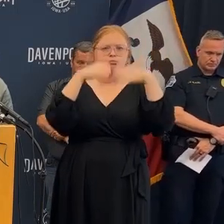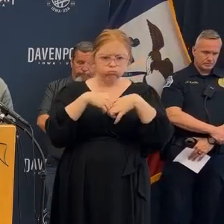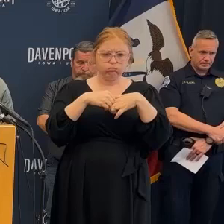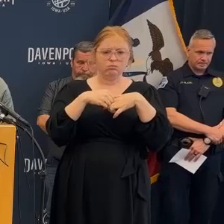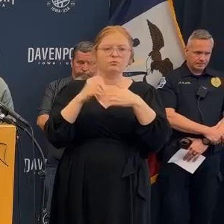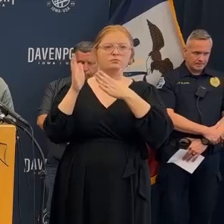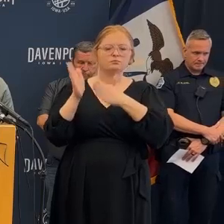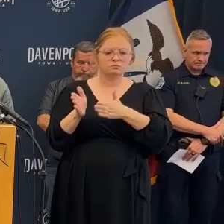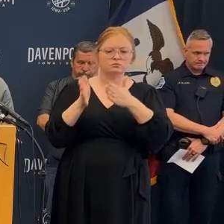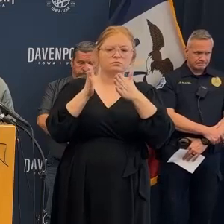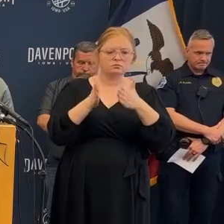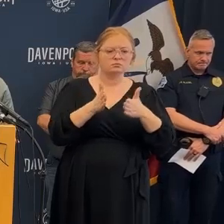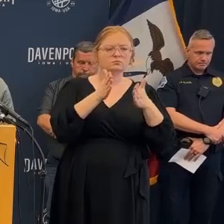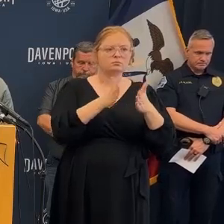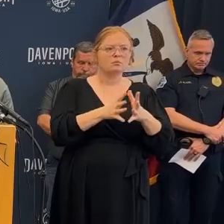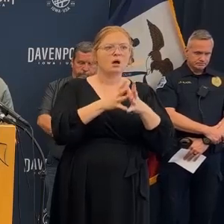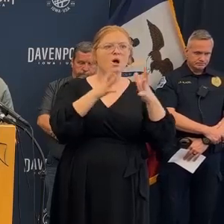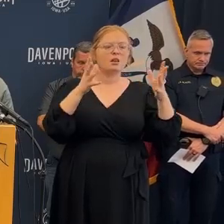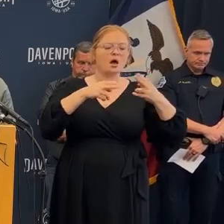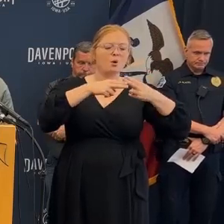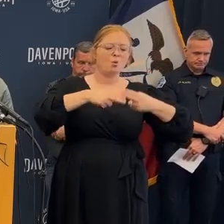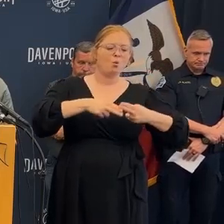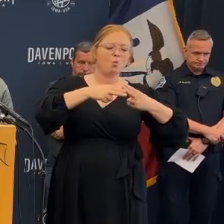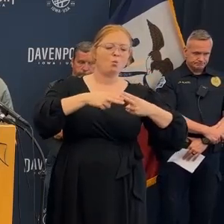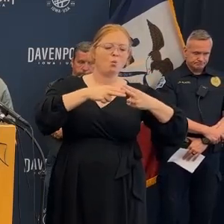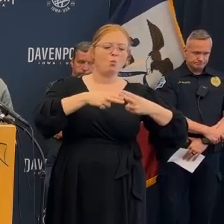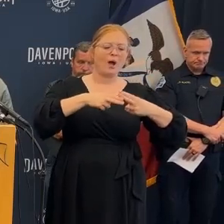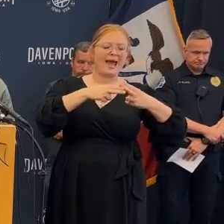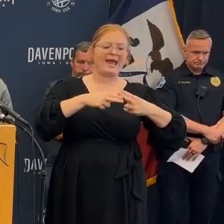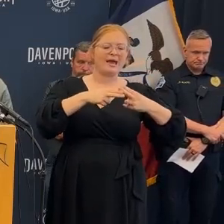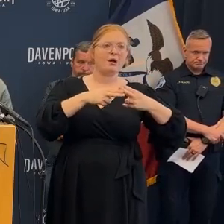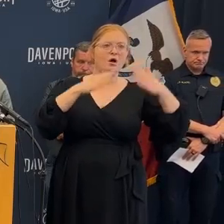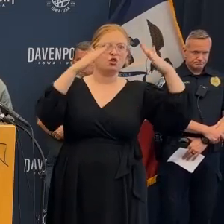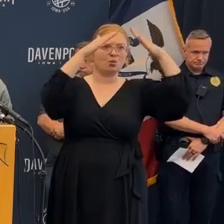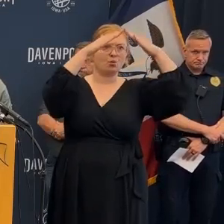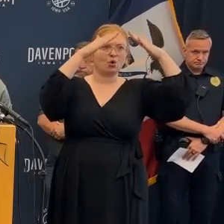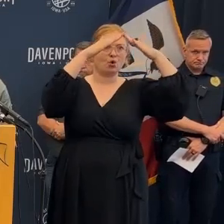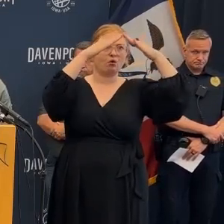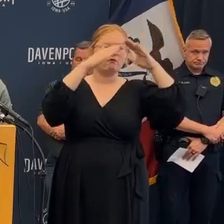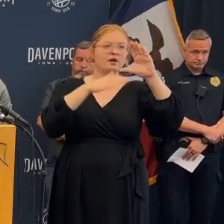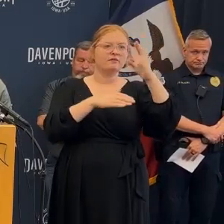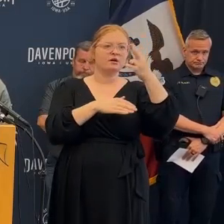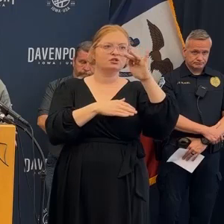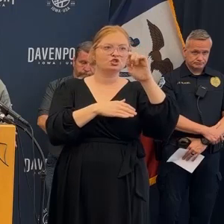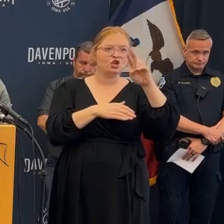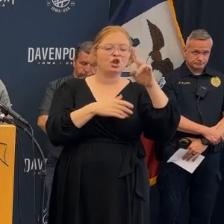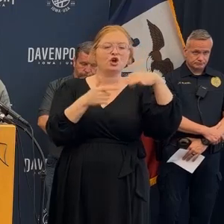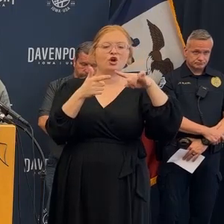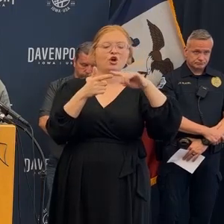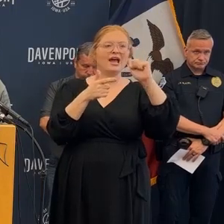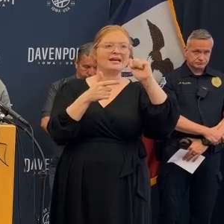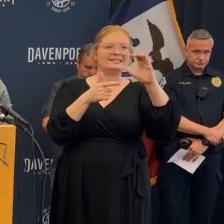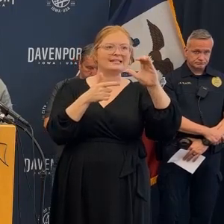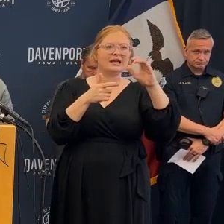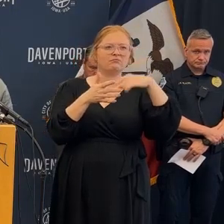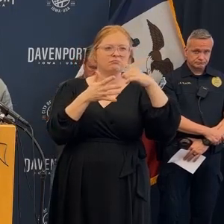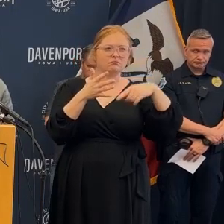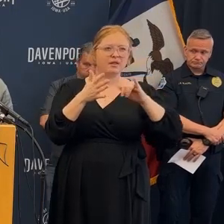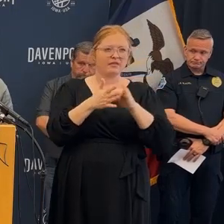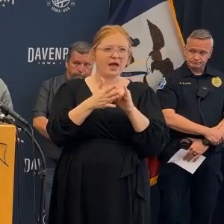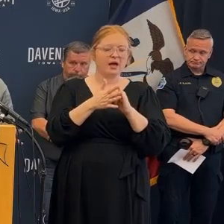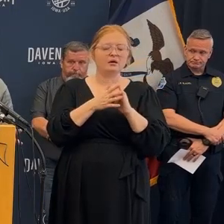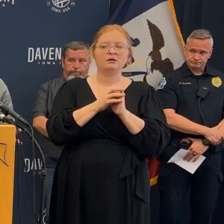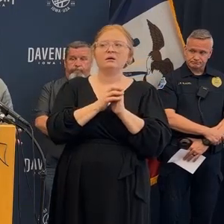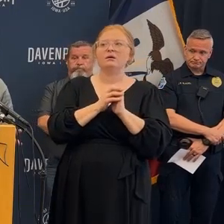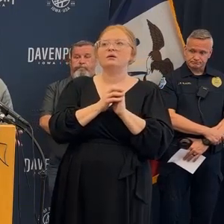so no as a fire marshal I will not allow them to use explosives in a heavily populated downtown area this would be